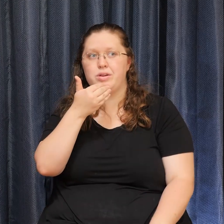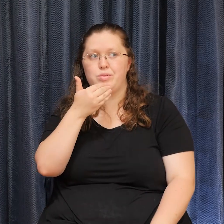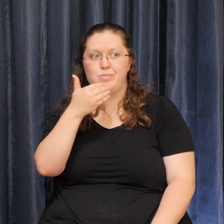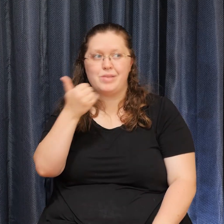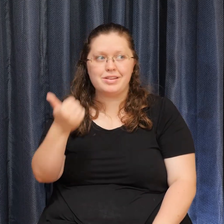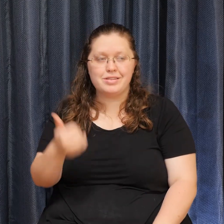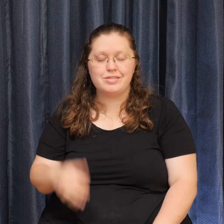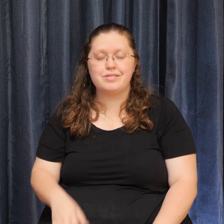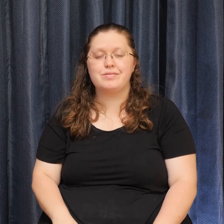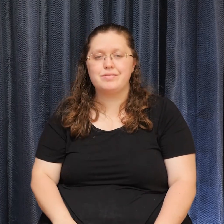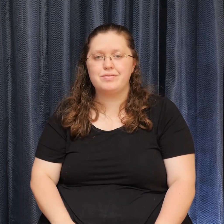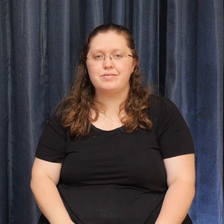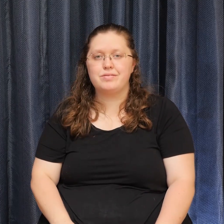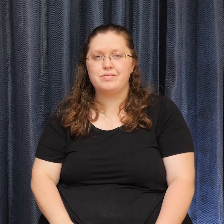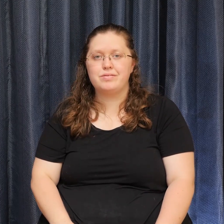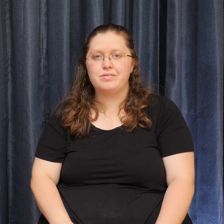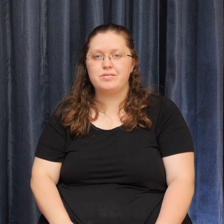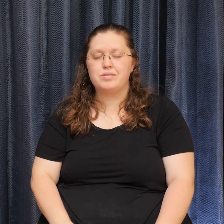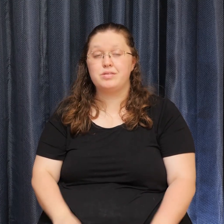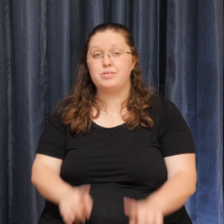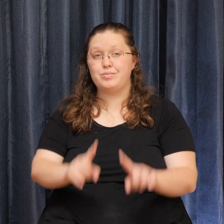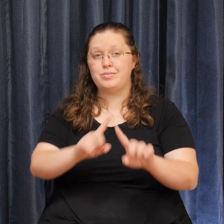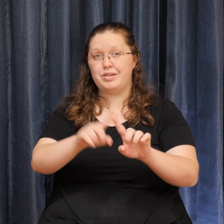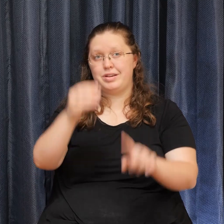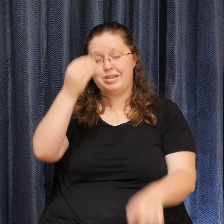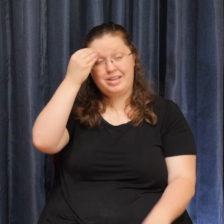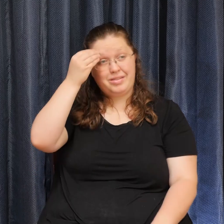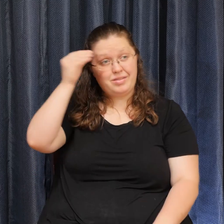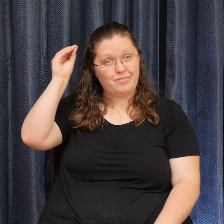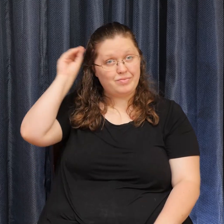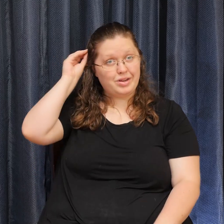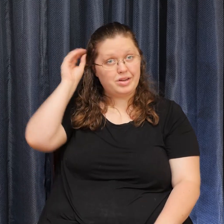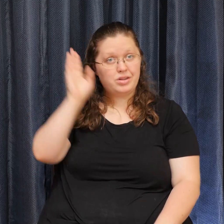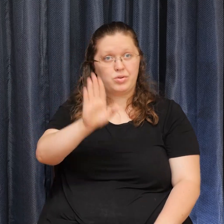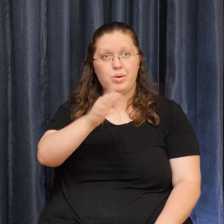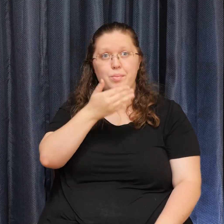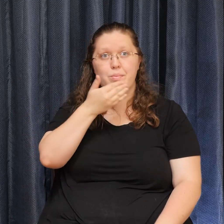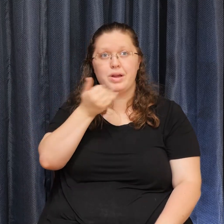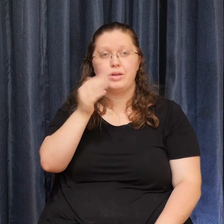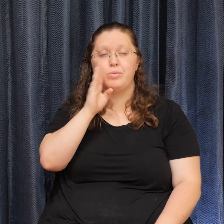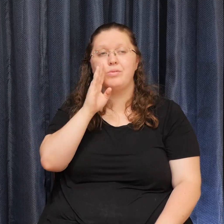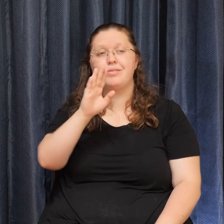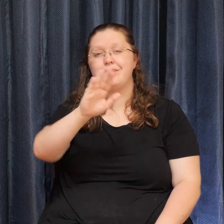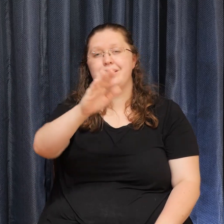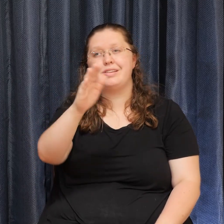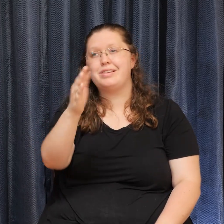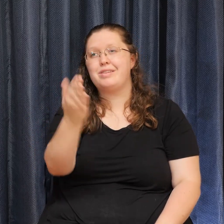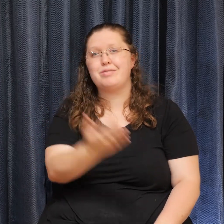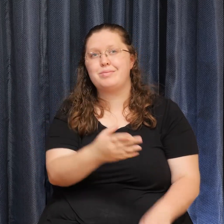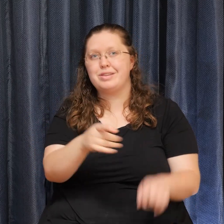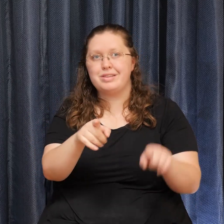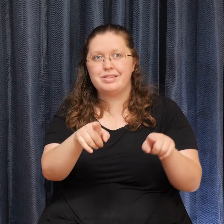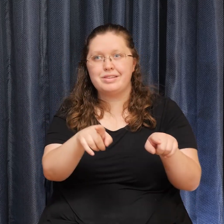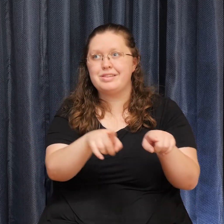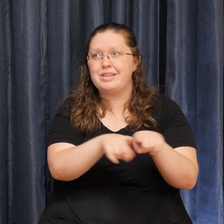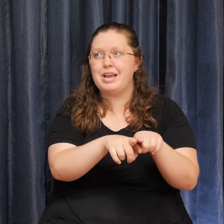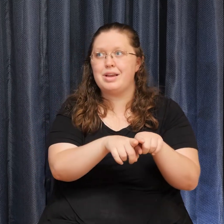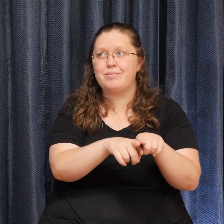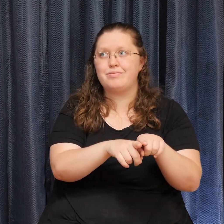But keep in mind That your best Is never going To be the same From moment To the One moment To the next Everything